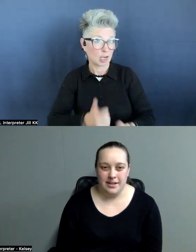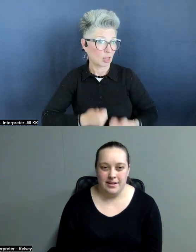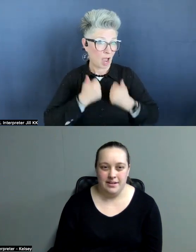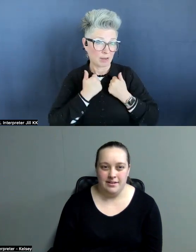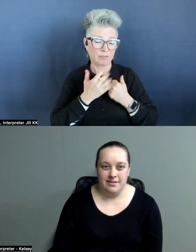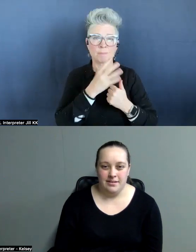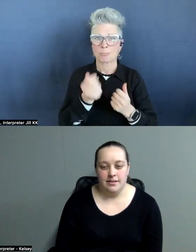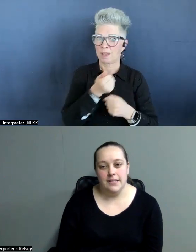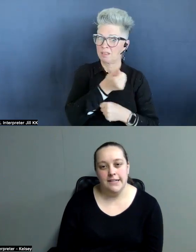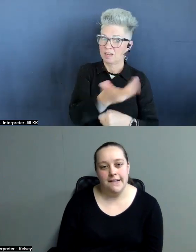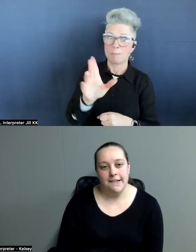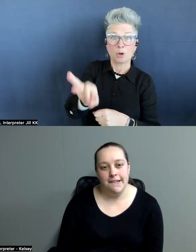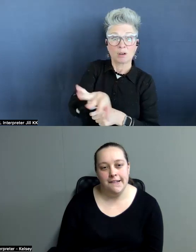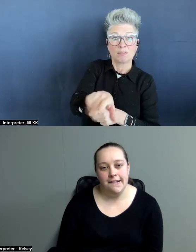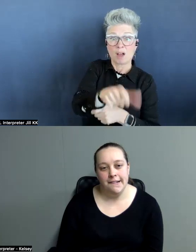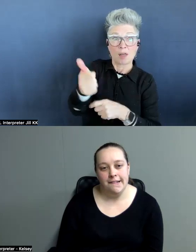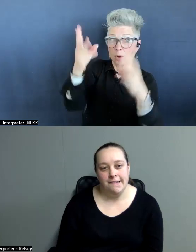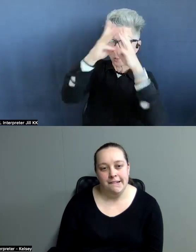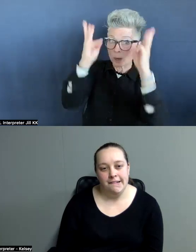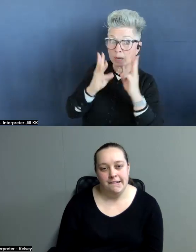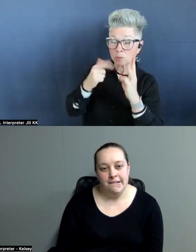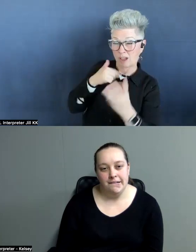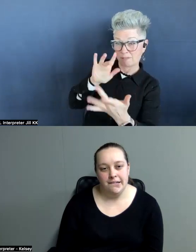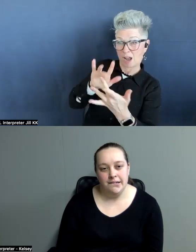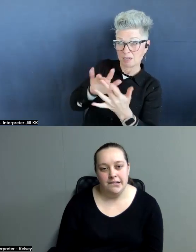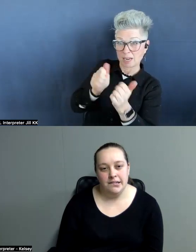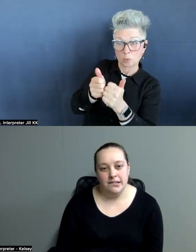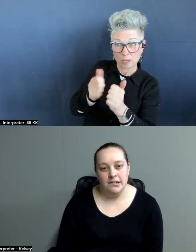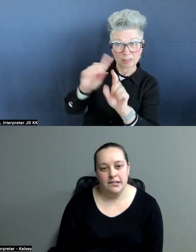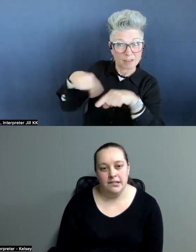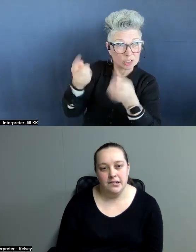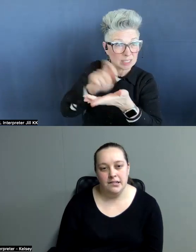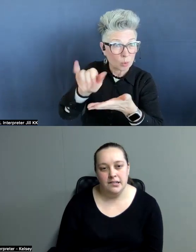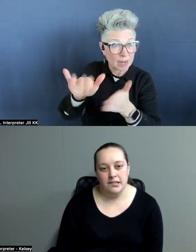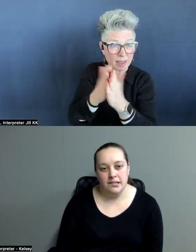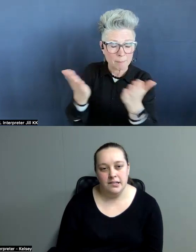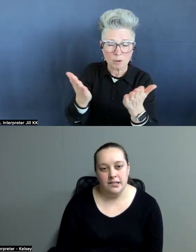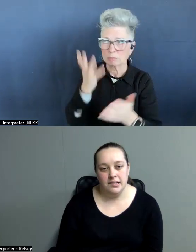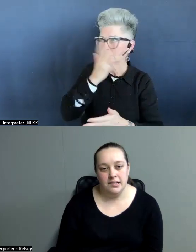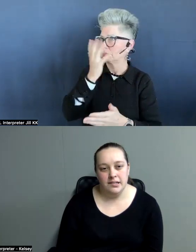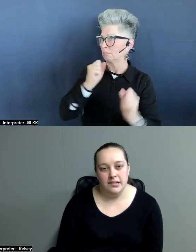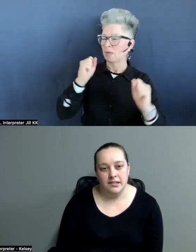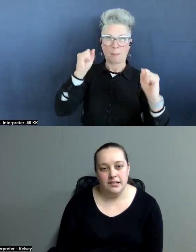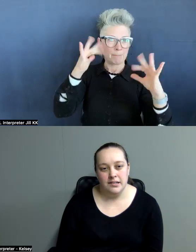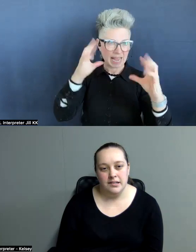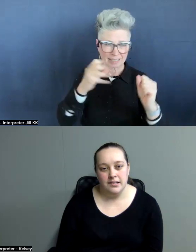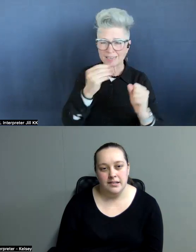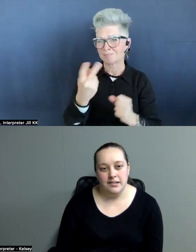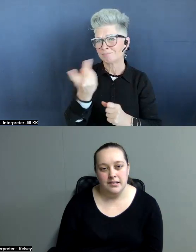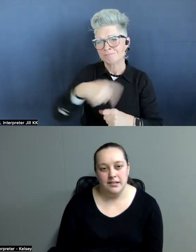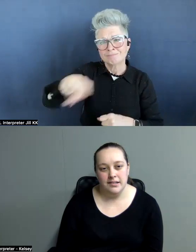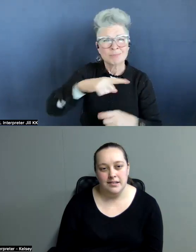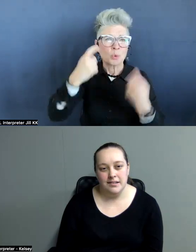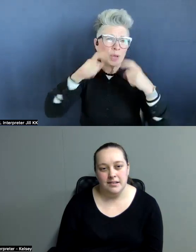other widows that I've come in contact with ever since then has been amazing. And we cry together and we